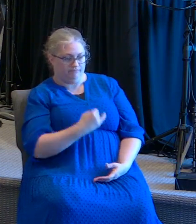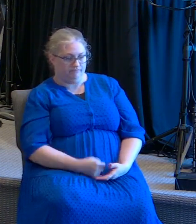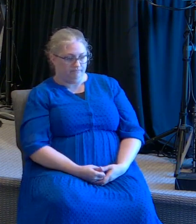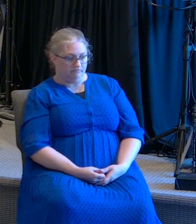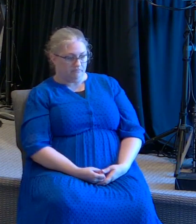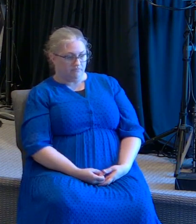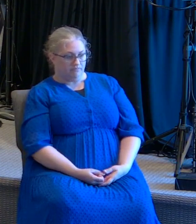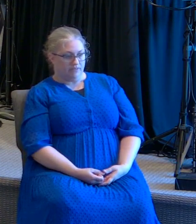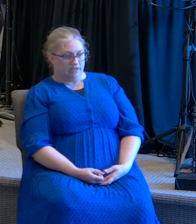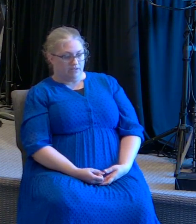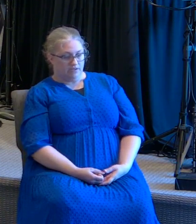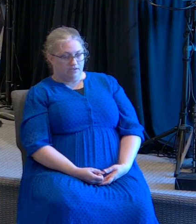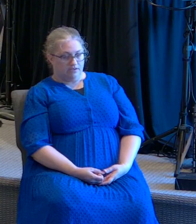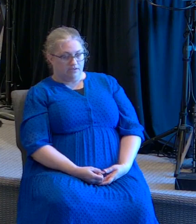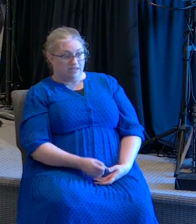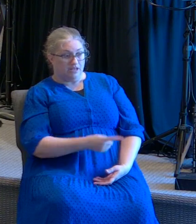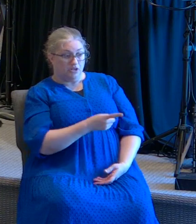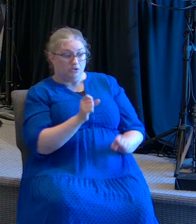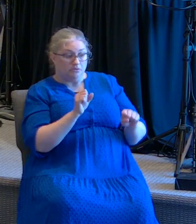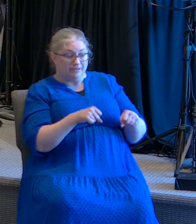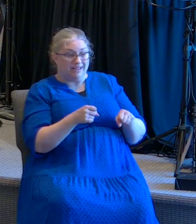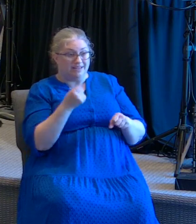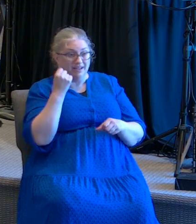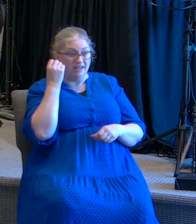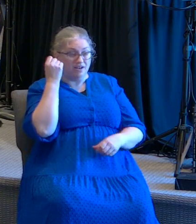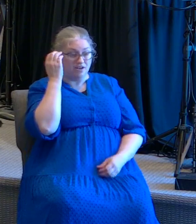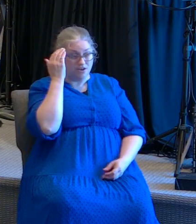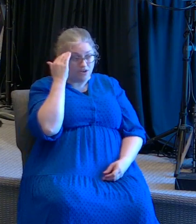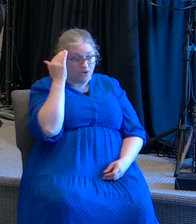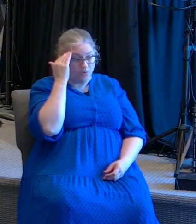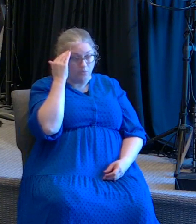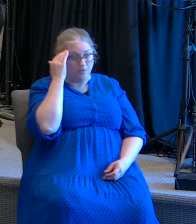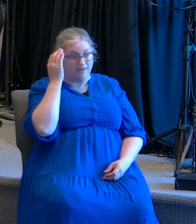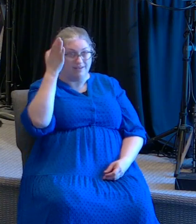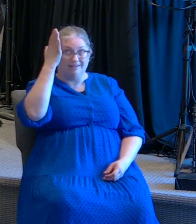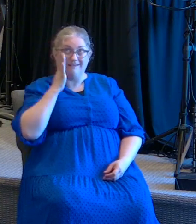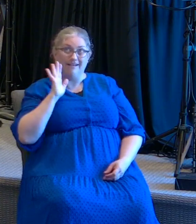he said that you might know the righteousness of God and